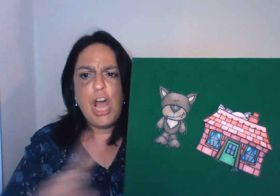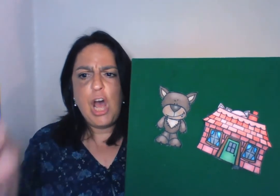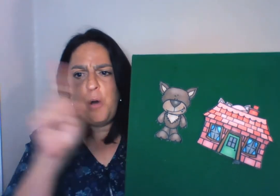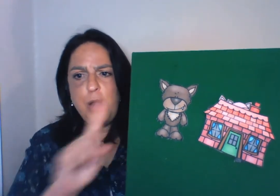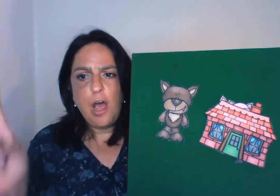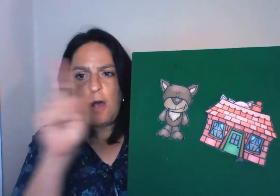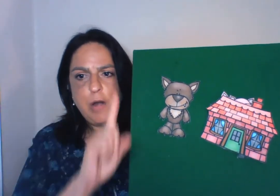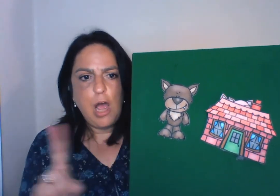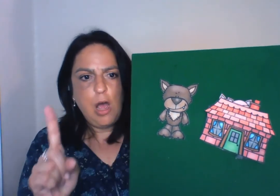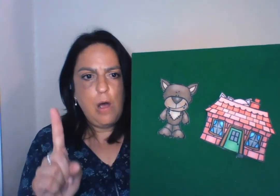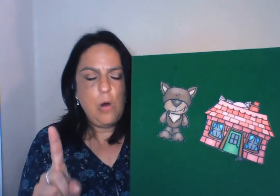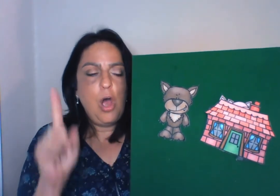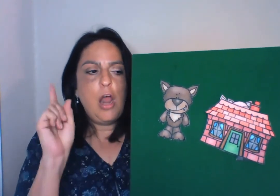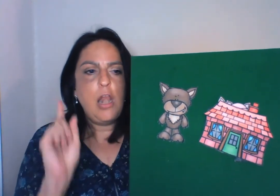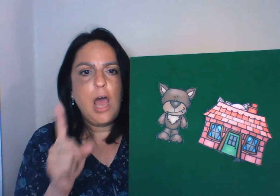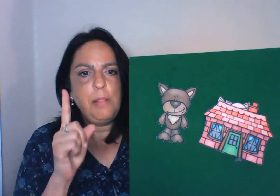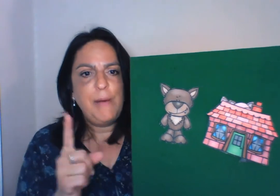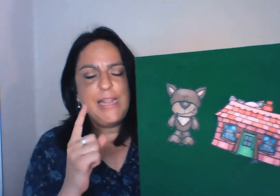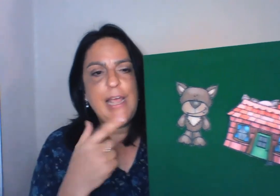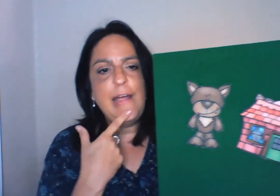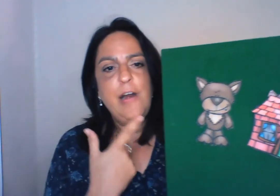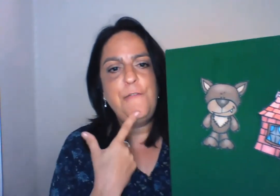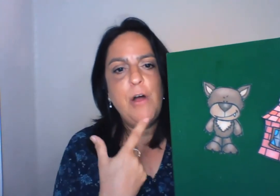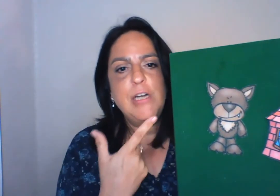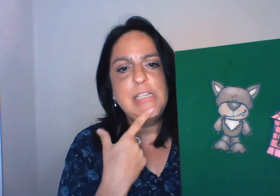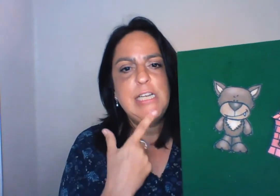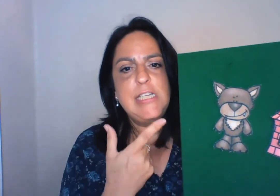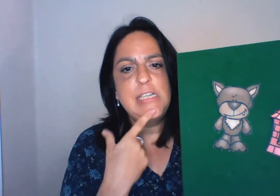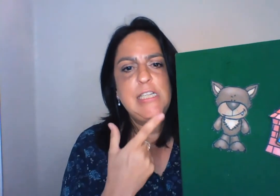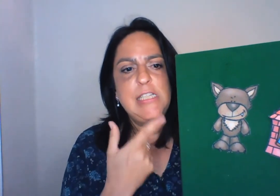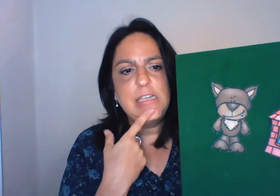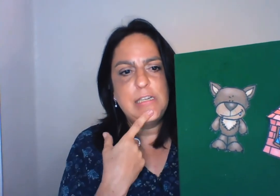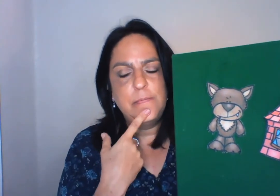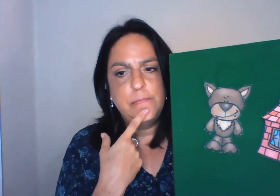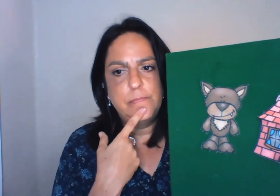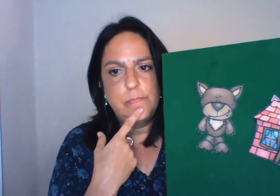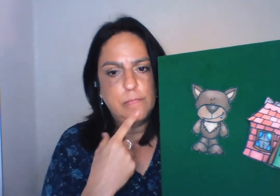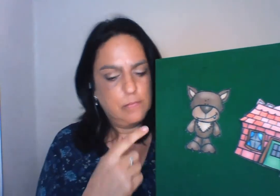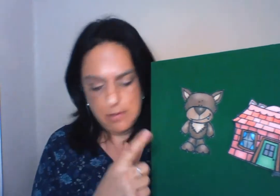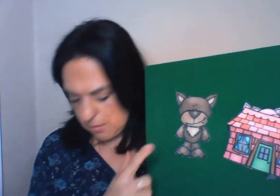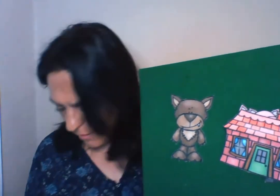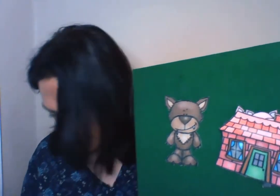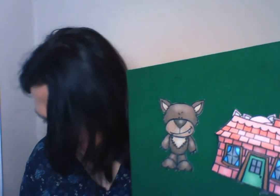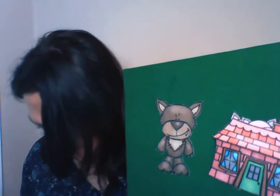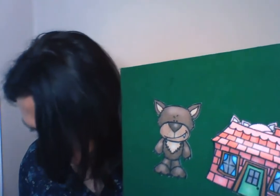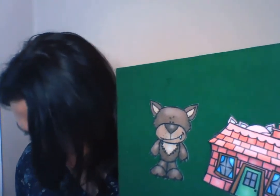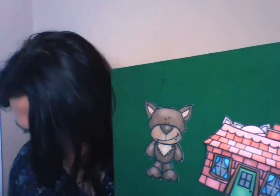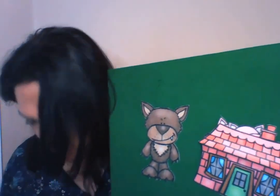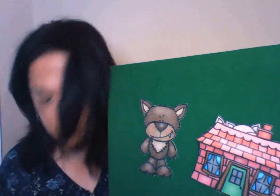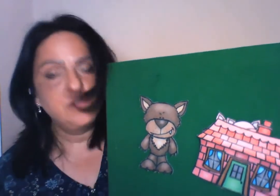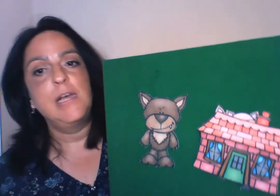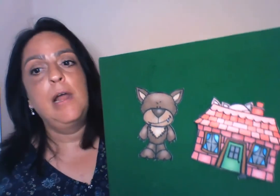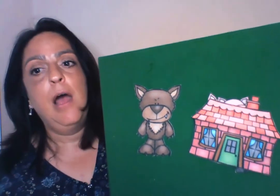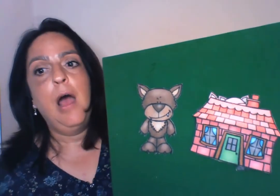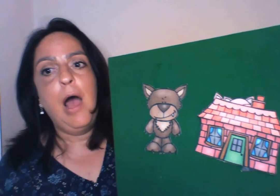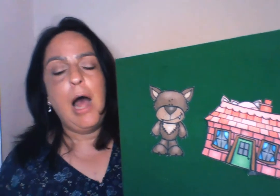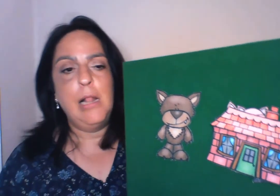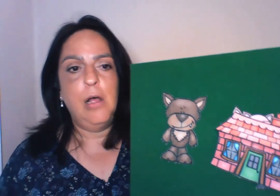No, no, no, not by the hair of our chinny chin chin. Then the wolf said, I'll